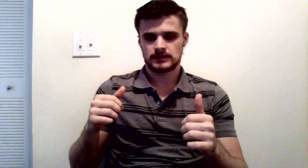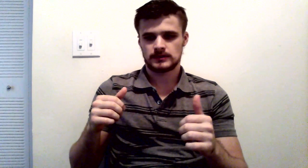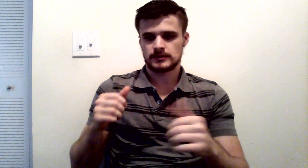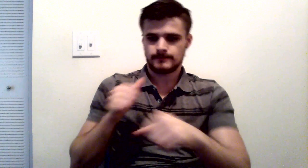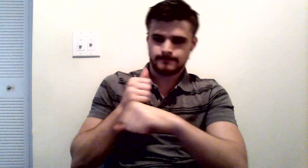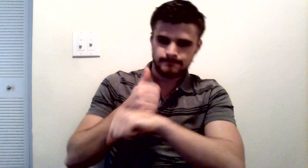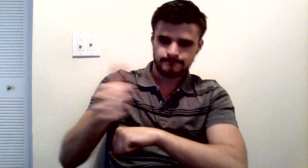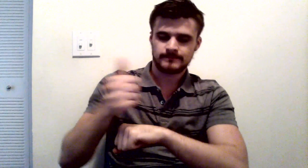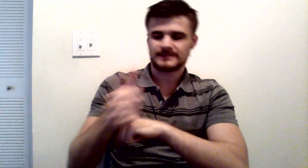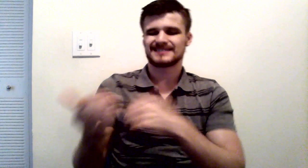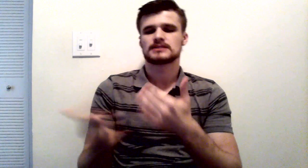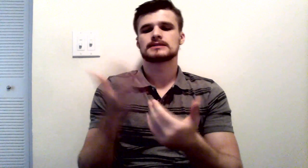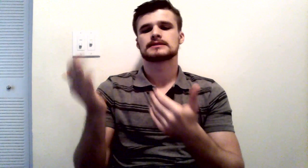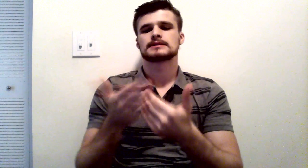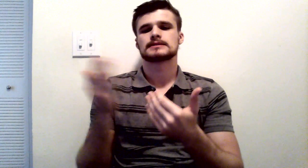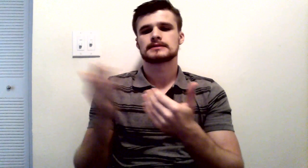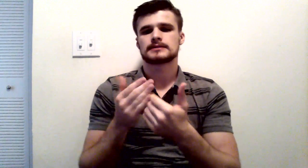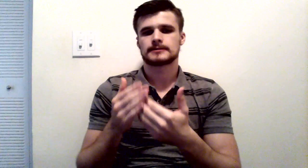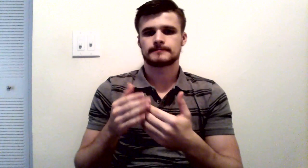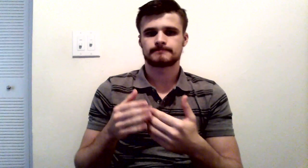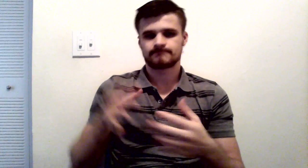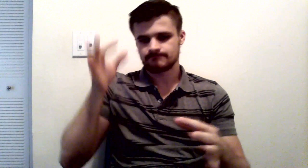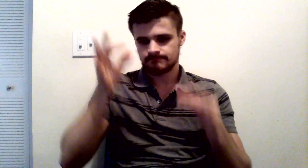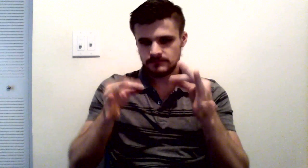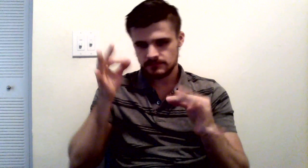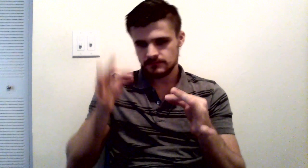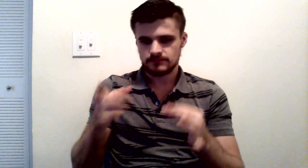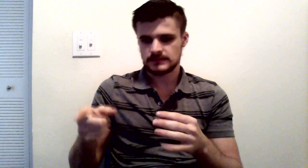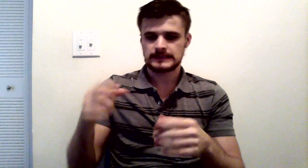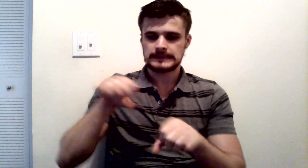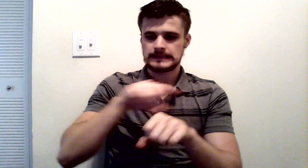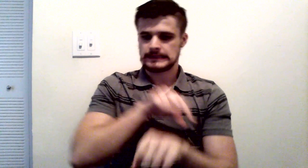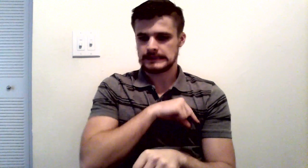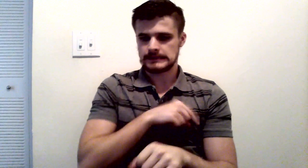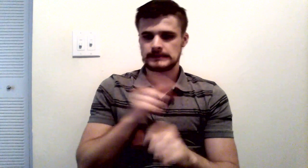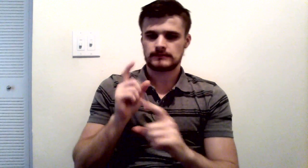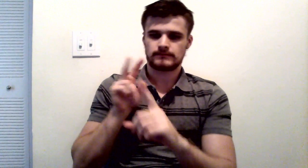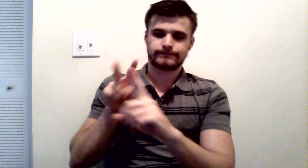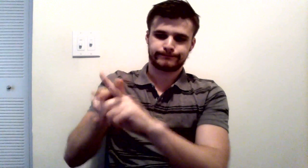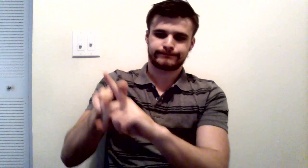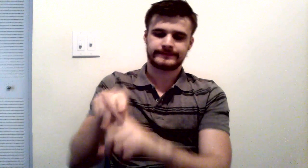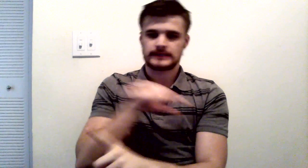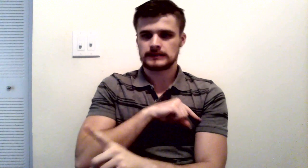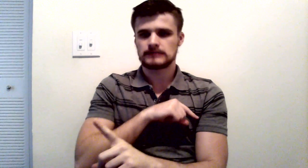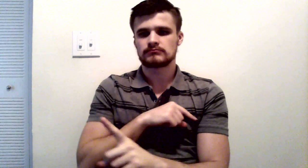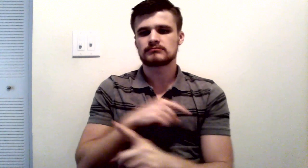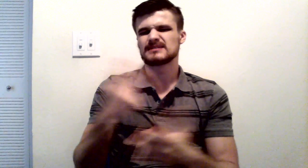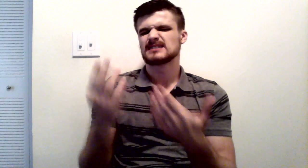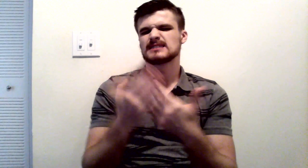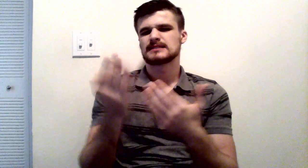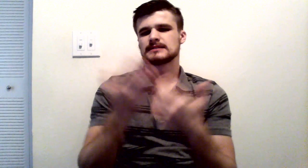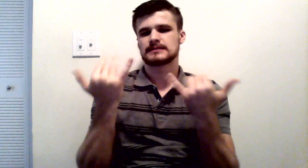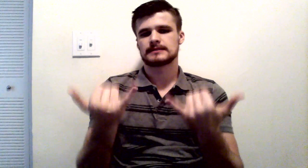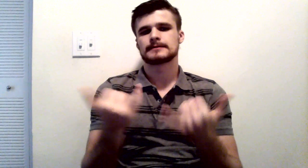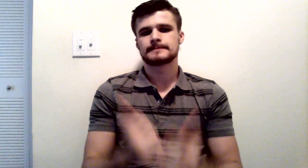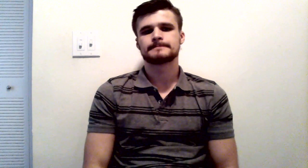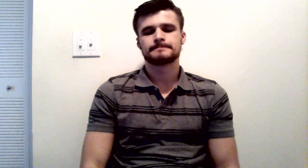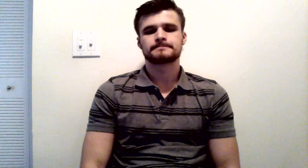this class when we start talking about felony murder. We start talking about certain drug offenses, vicarious liability. Strict